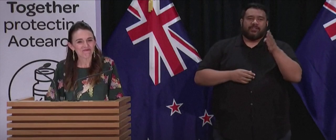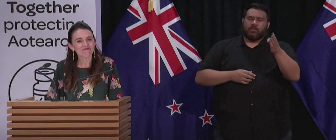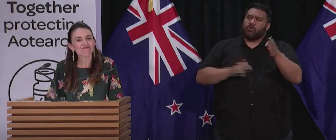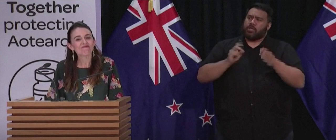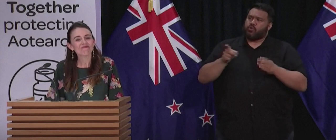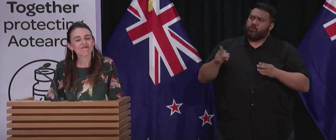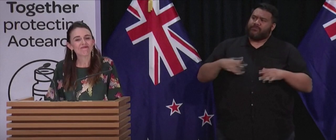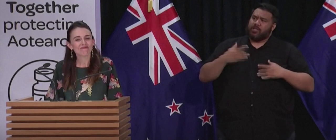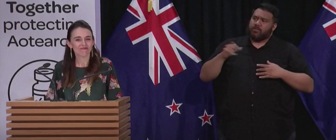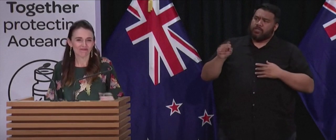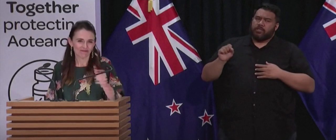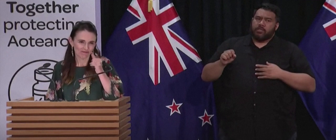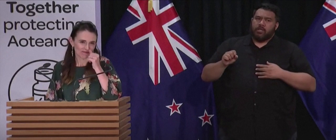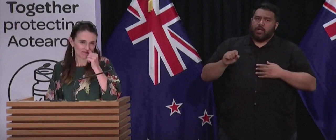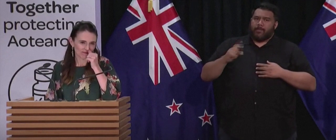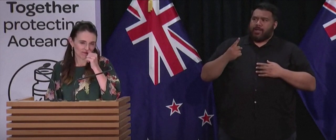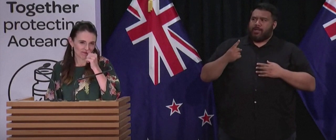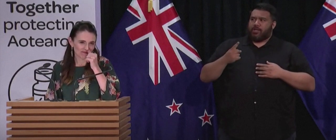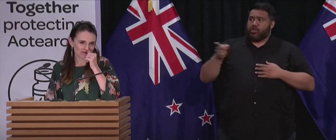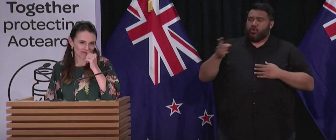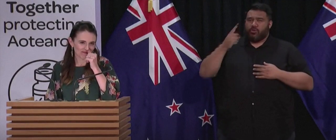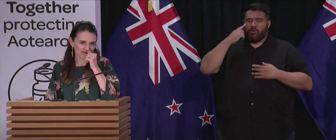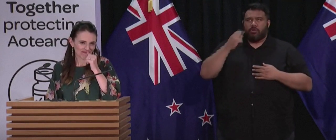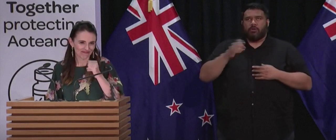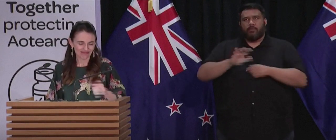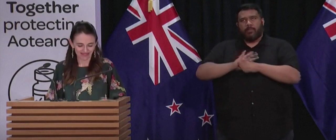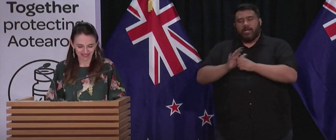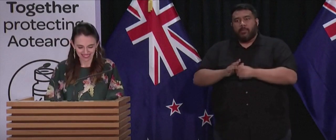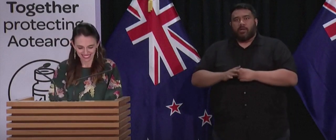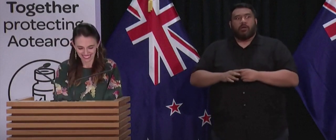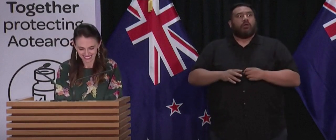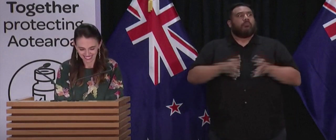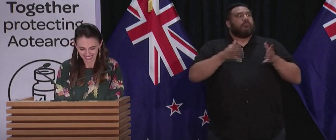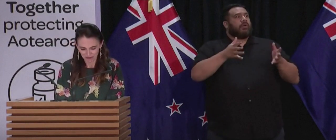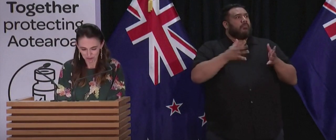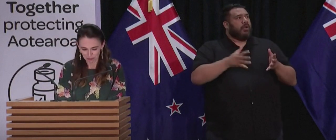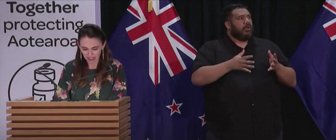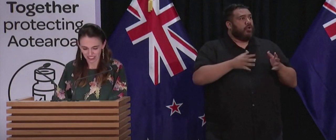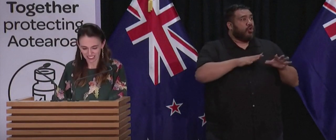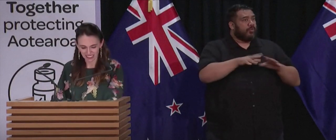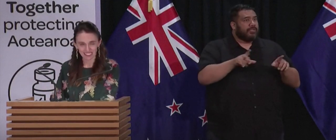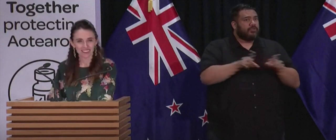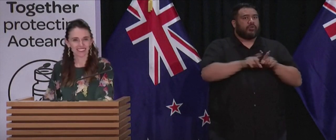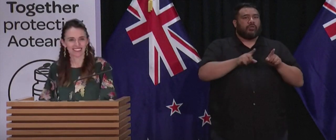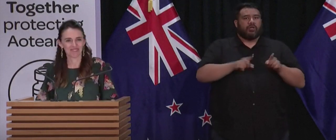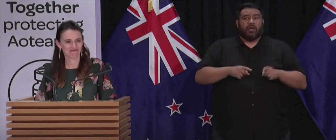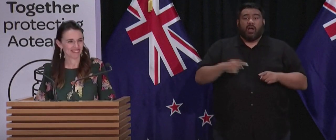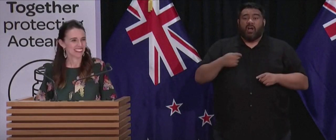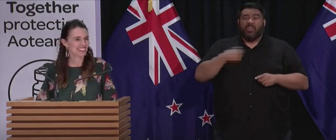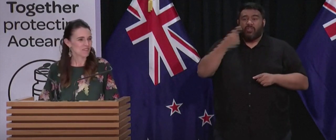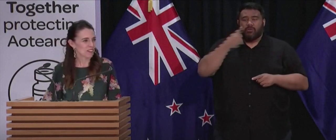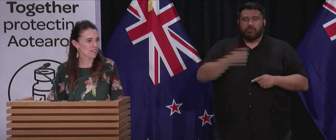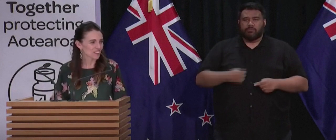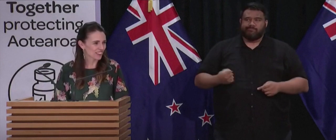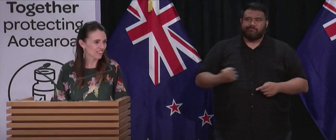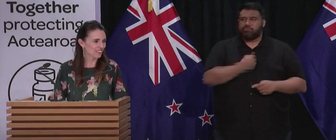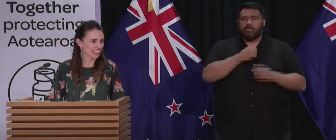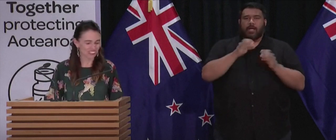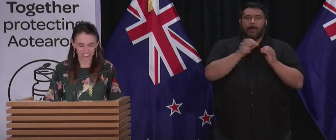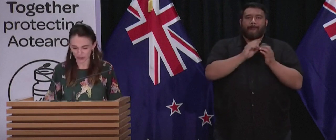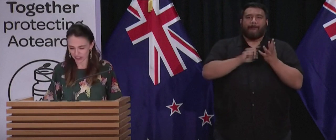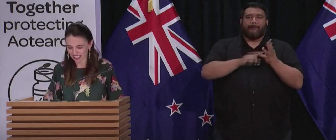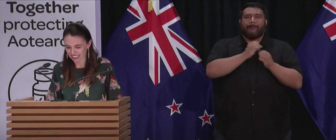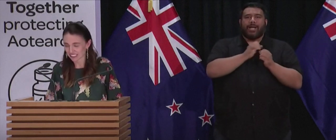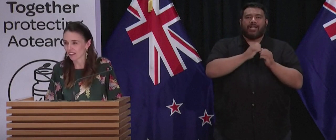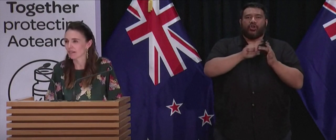Are we dealing with the pandemic and the effect that we need to do? Bugger it. Pretty much what